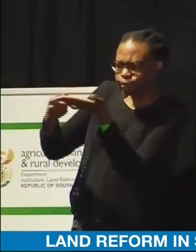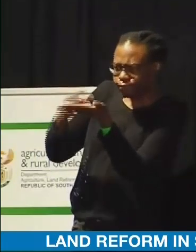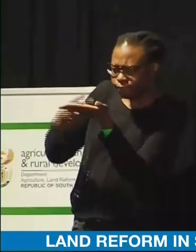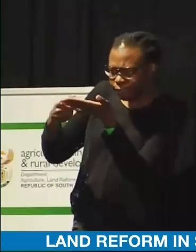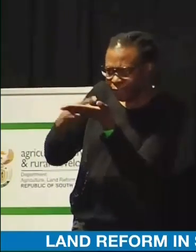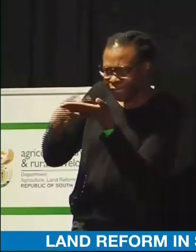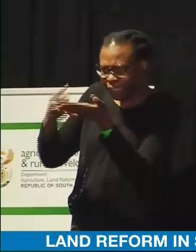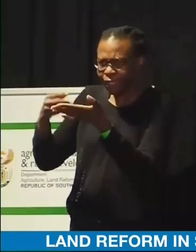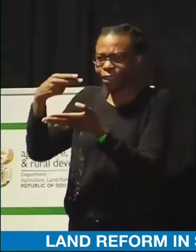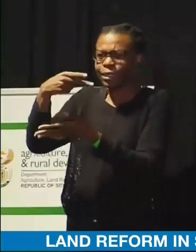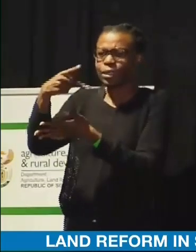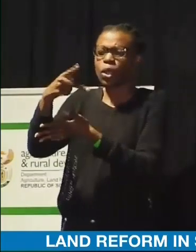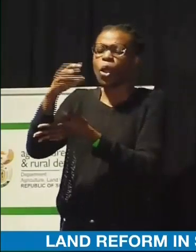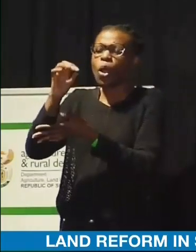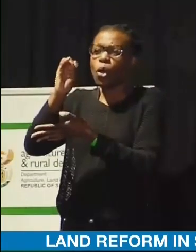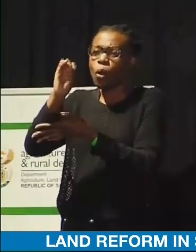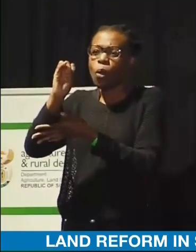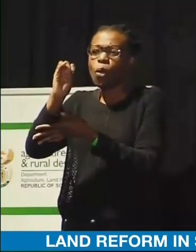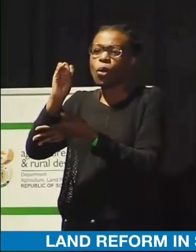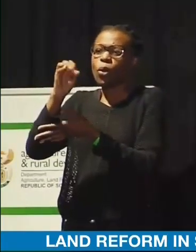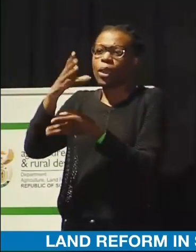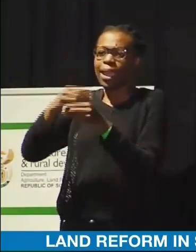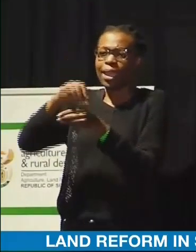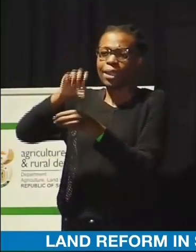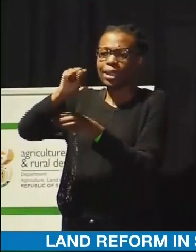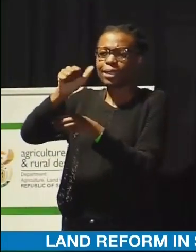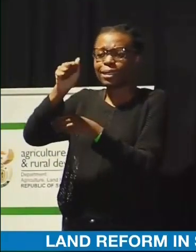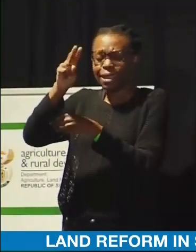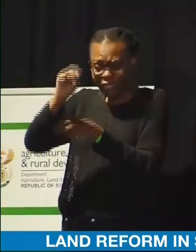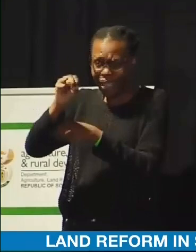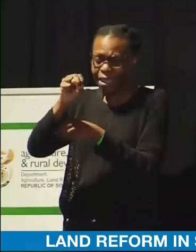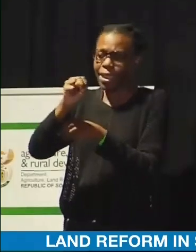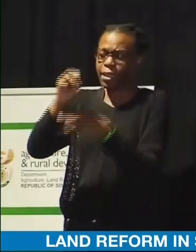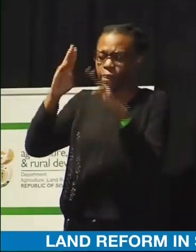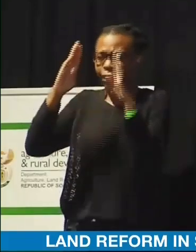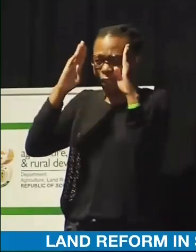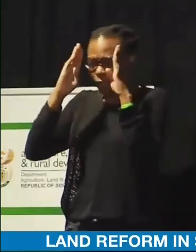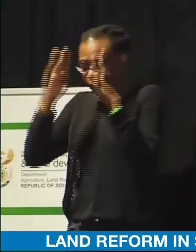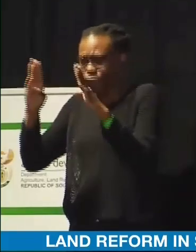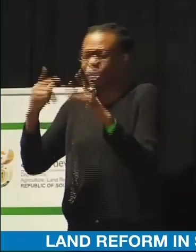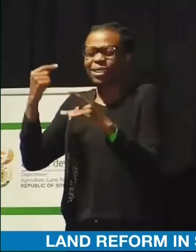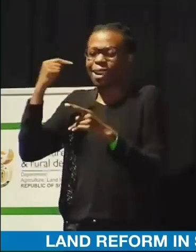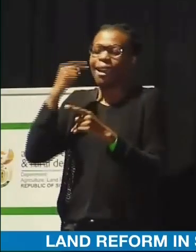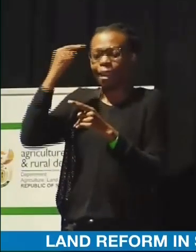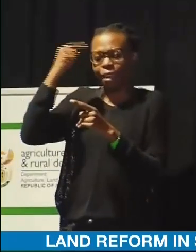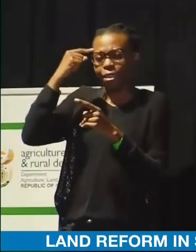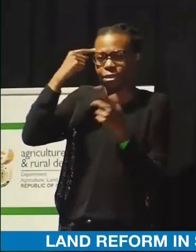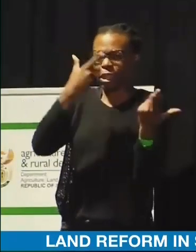I think it has done the best job. We must give them a round of applause.